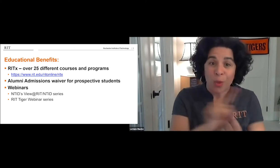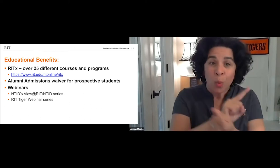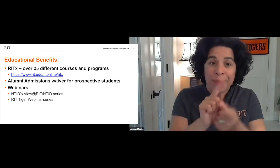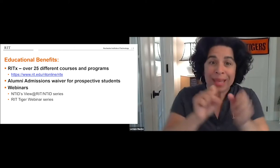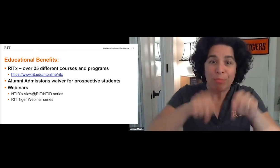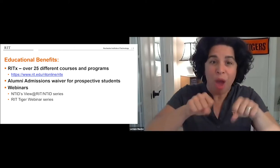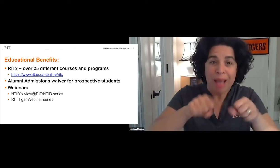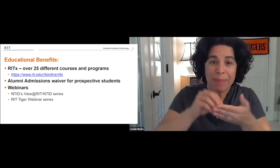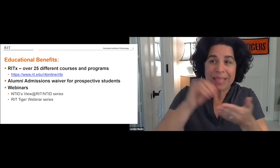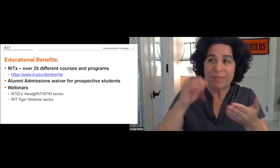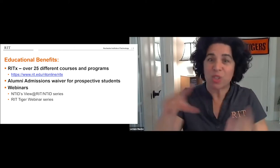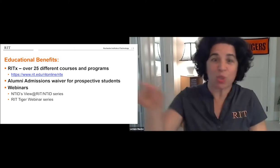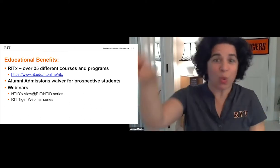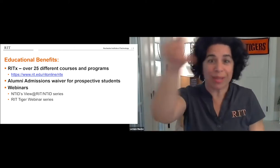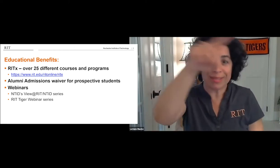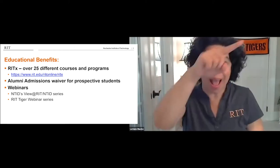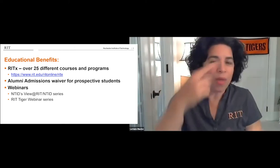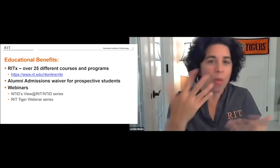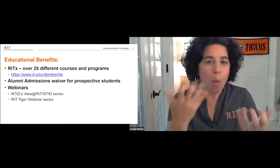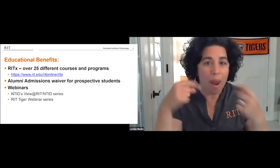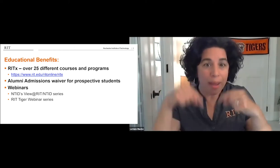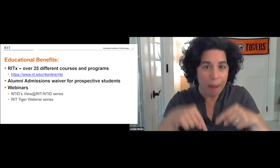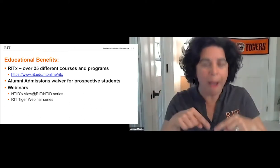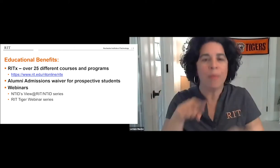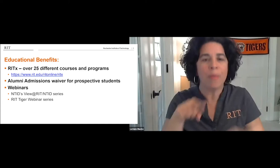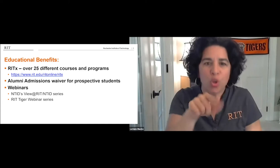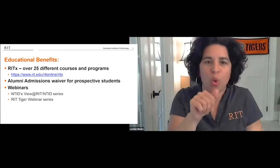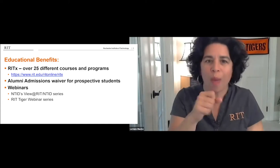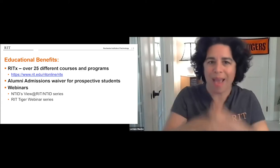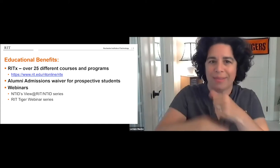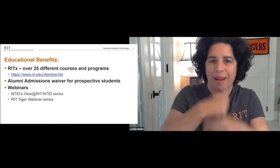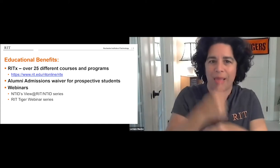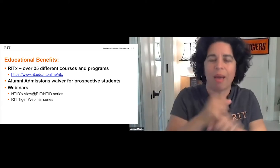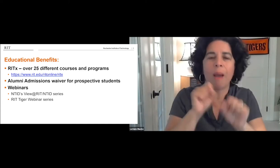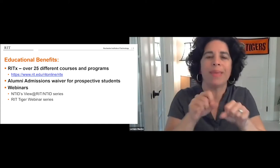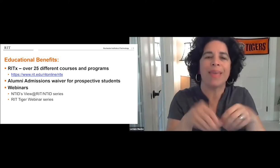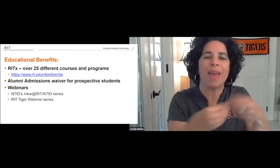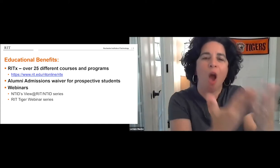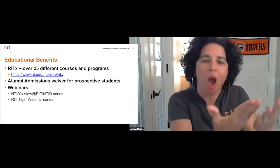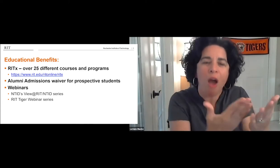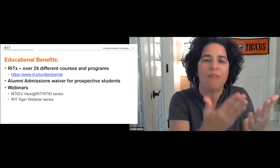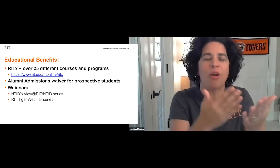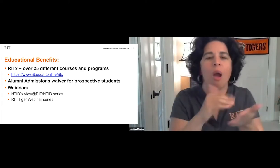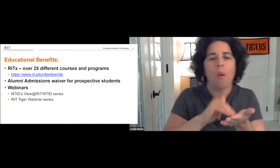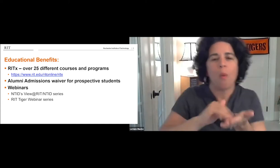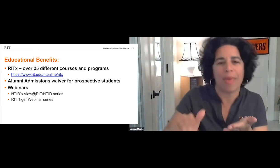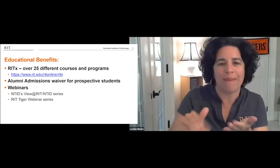Jumping down to the next bullet, if you do meet a prospective student out there, you as an alumni can